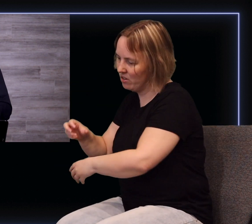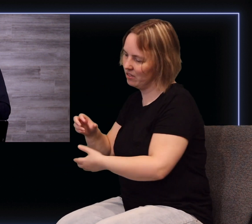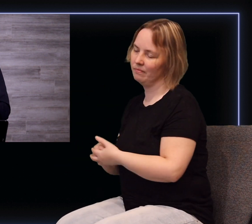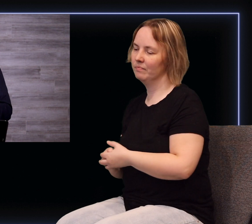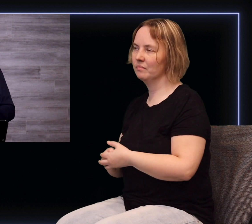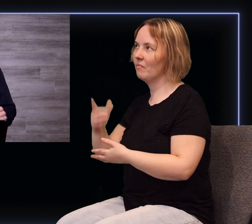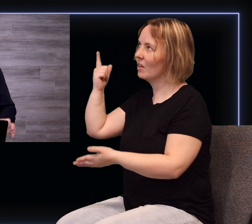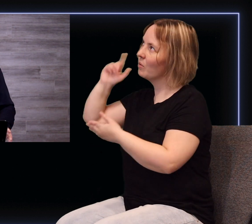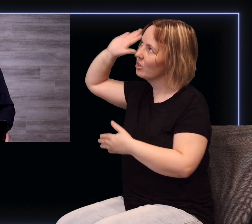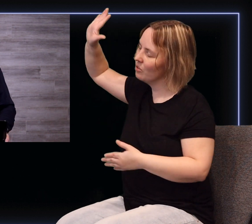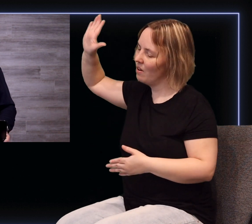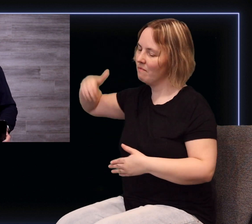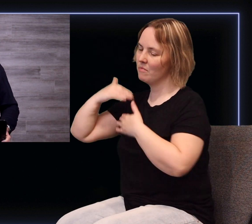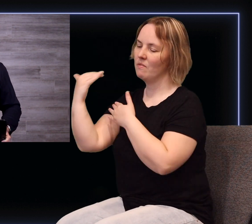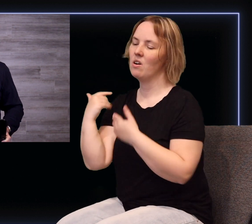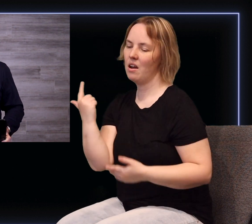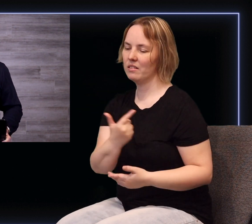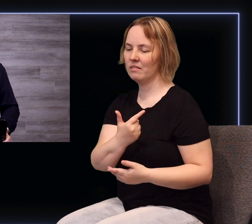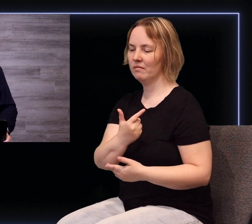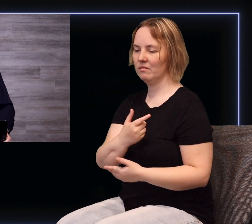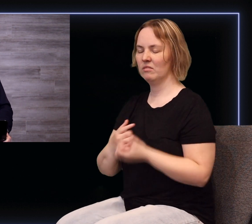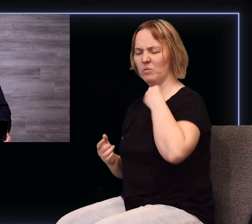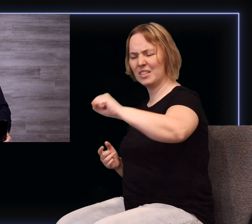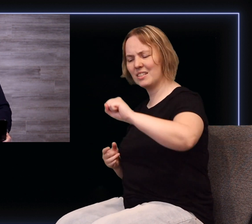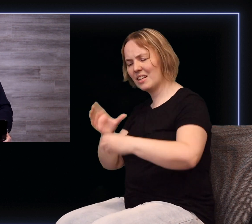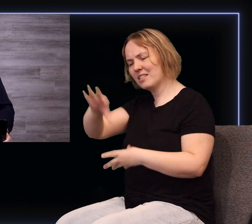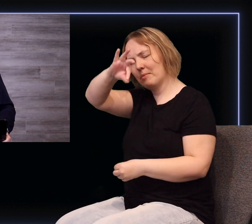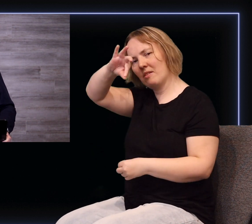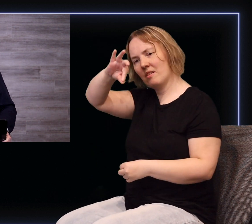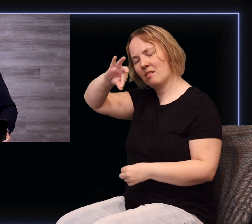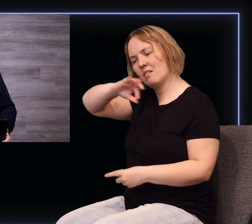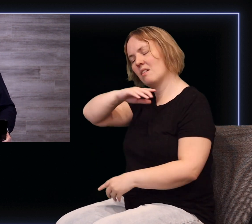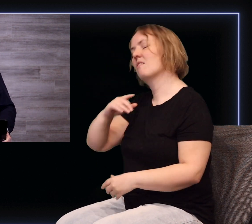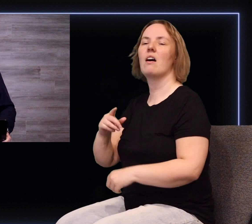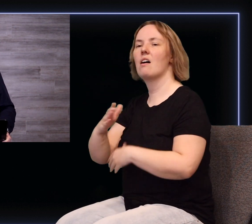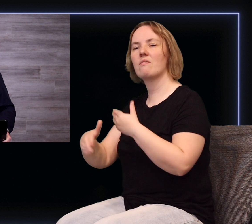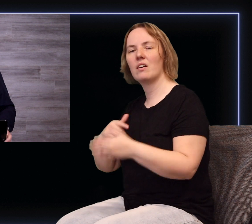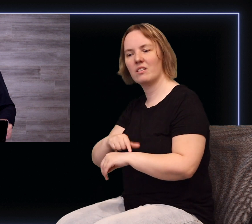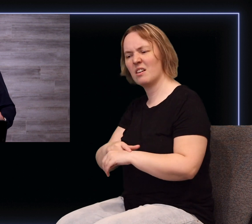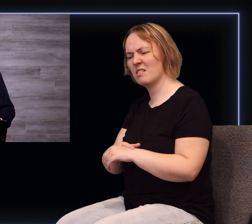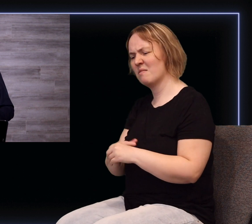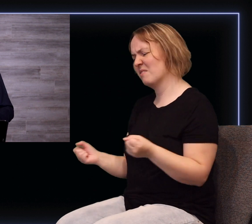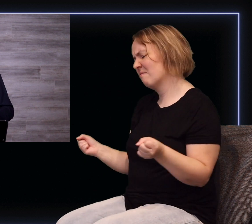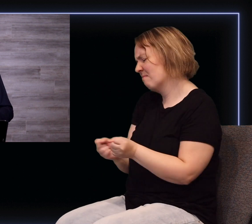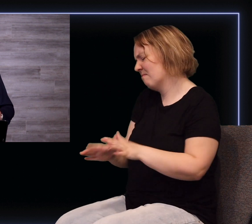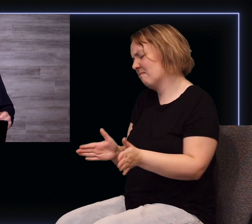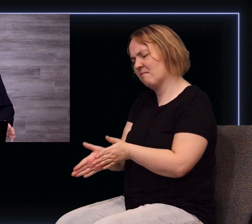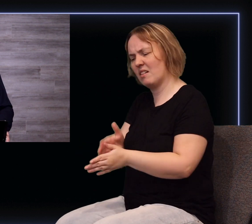have before us to resist that spirit of our of our age of apathy and unbelief Lord that faith rise up within